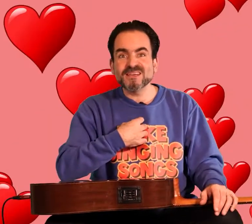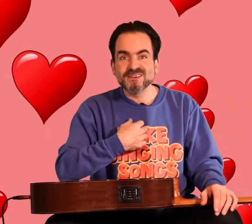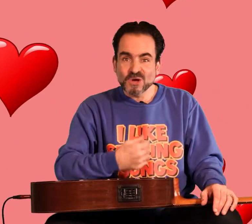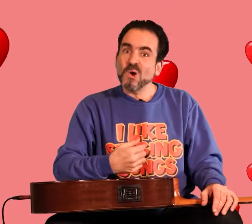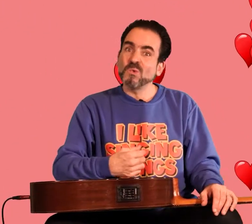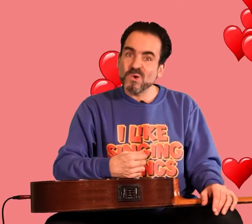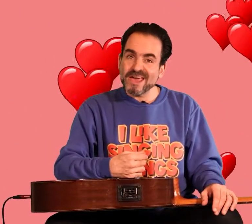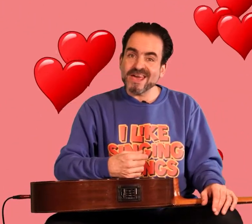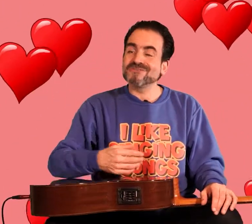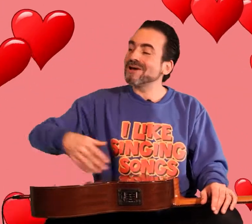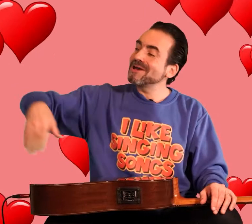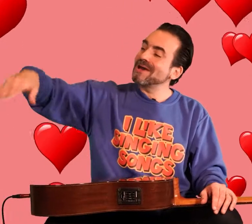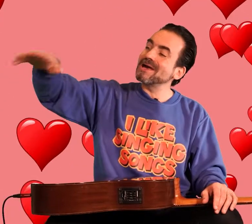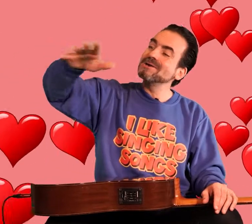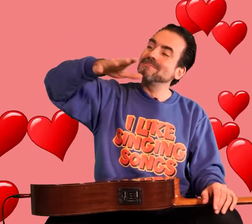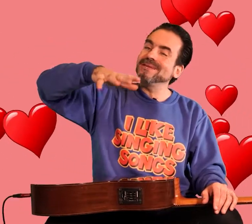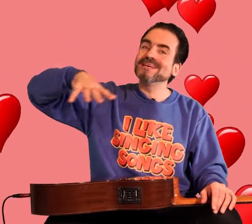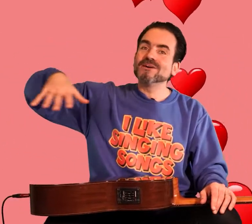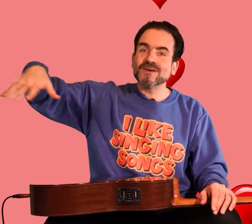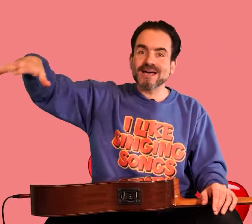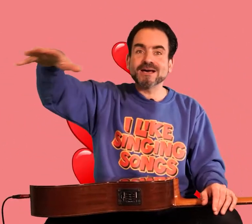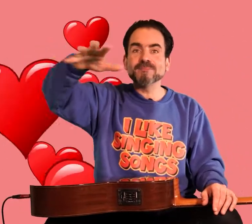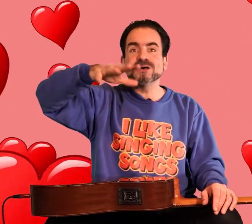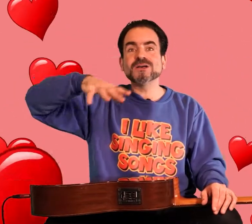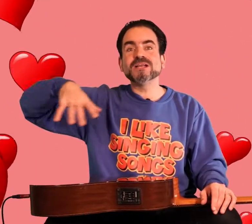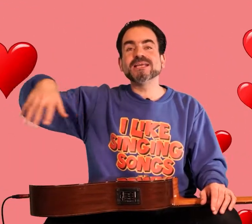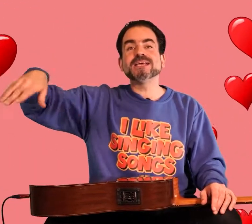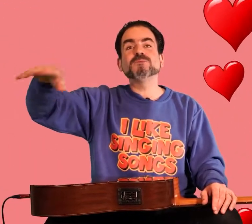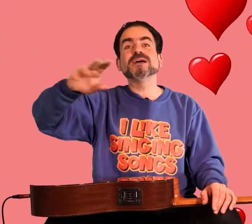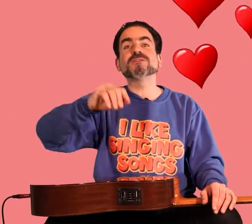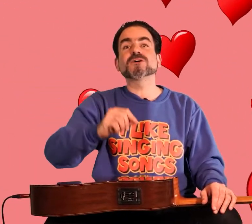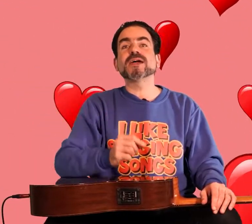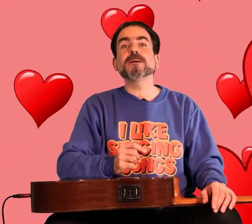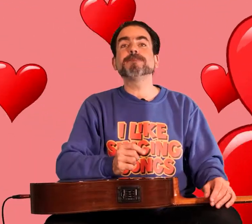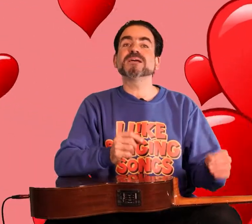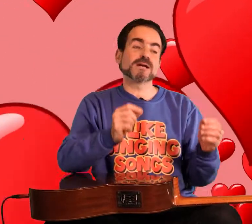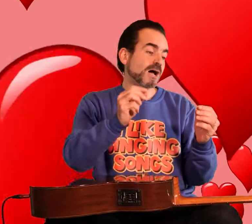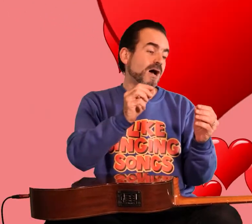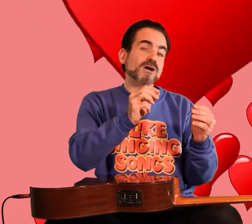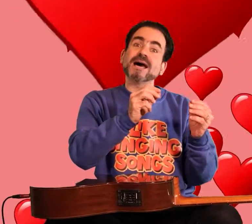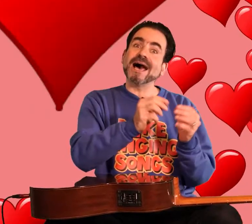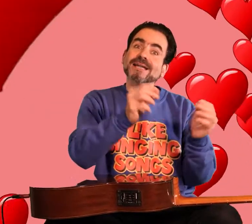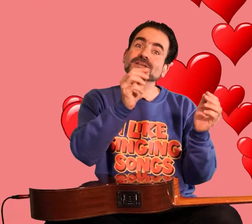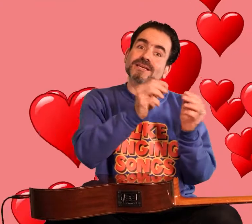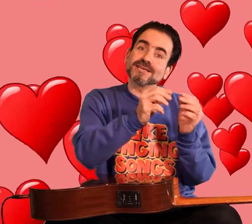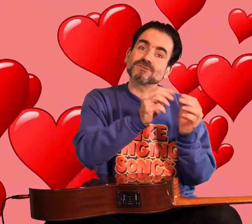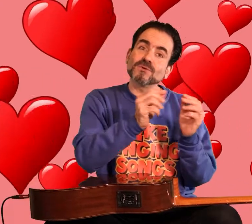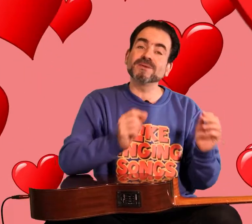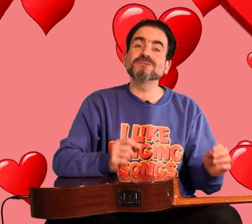we're a happy family with a great big hug and a kiss from me